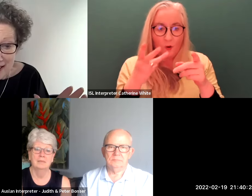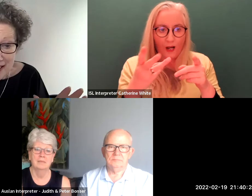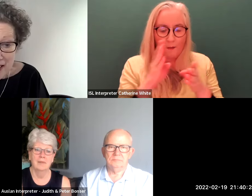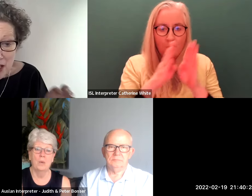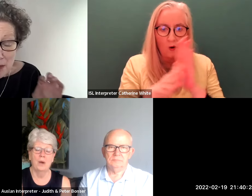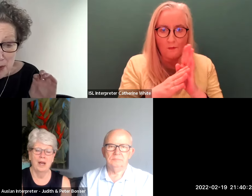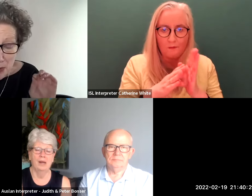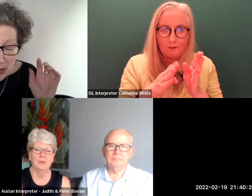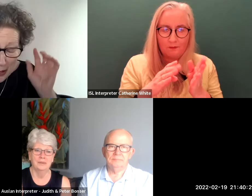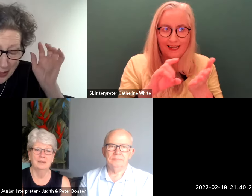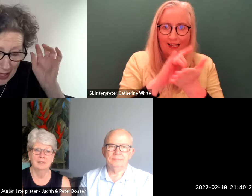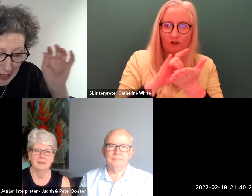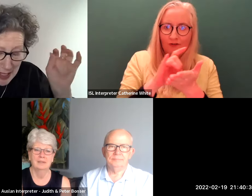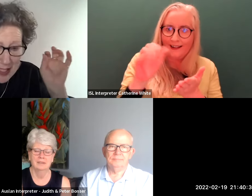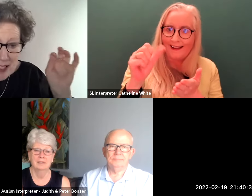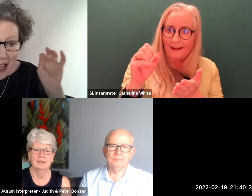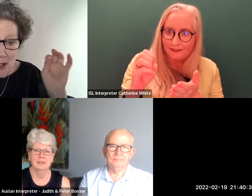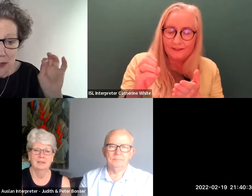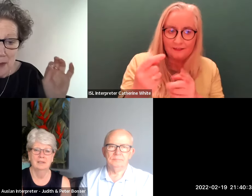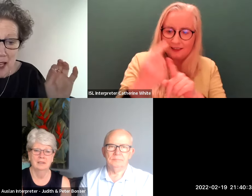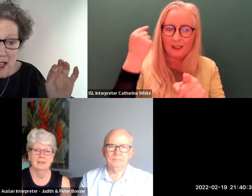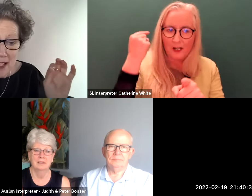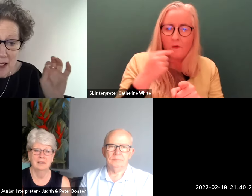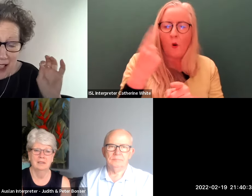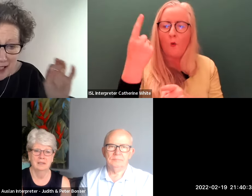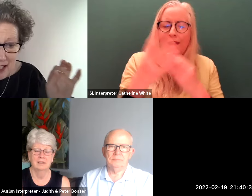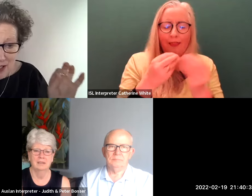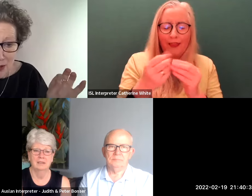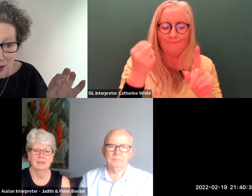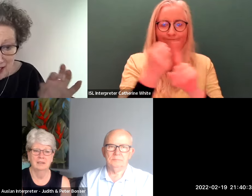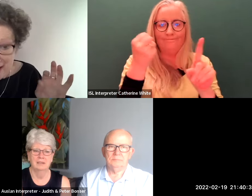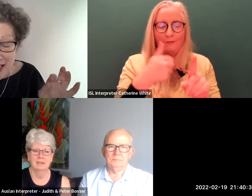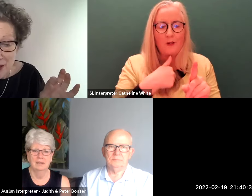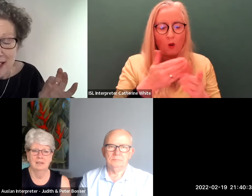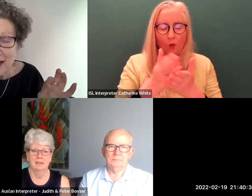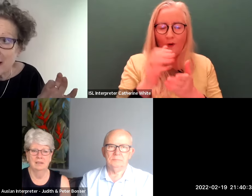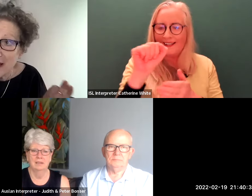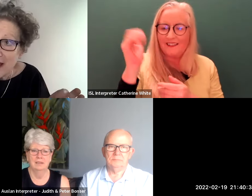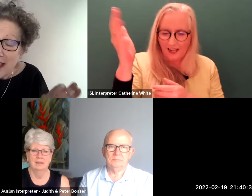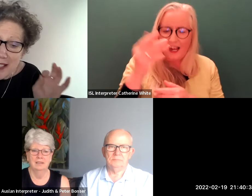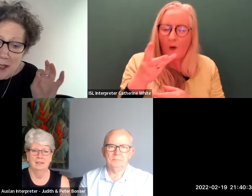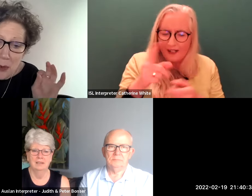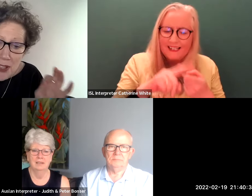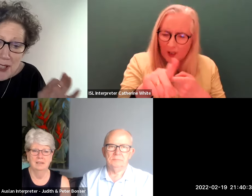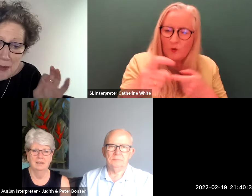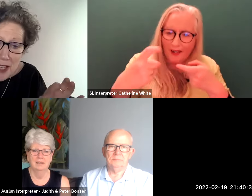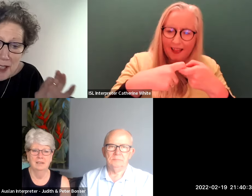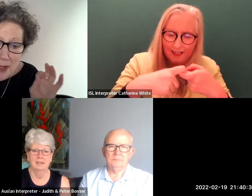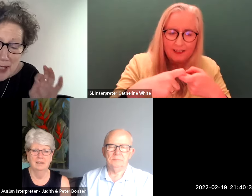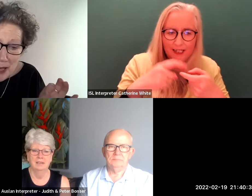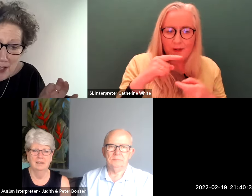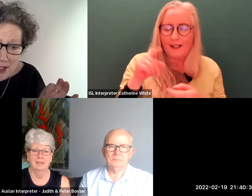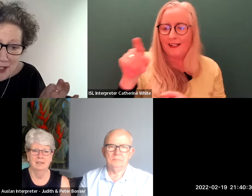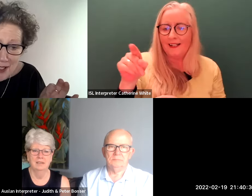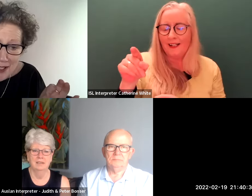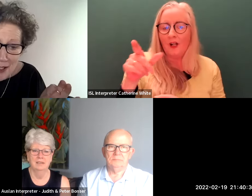here but the thing that has stuck out for me in his talk and i'll send you a link is what is freedom